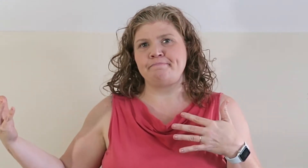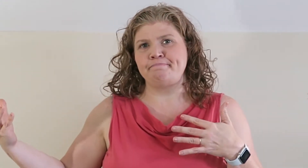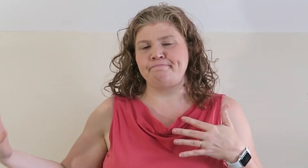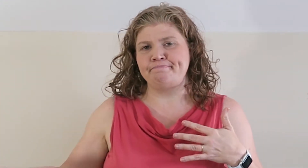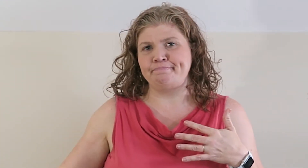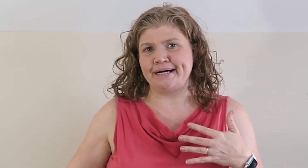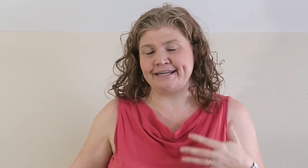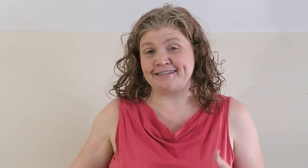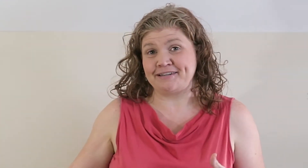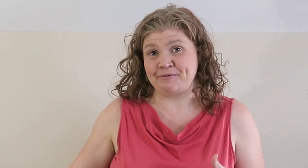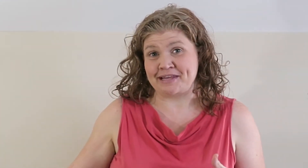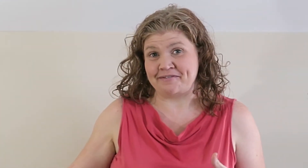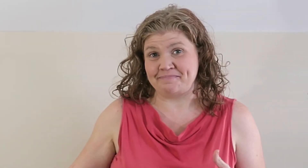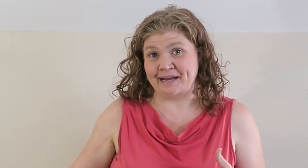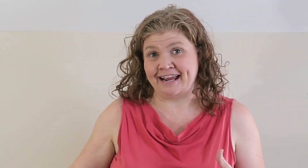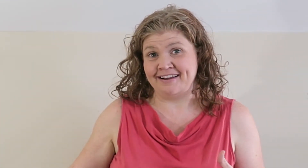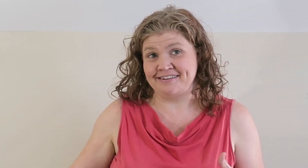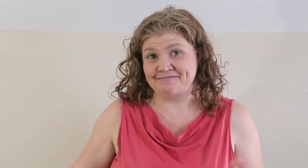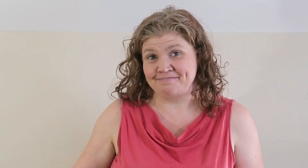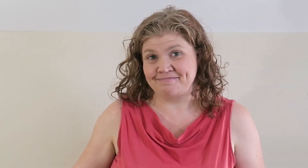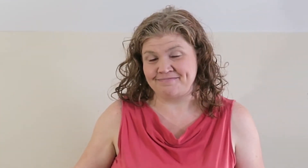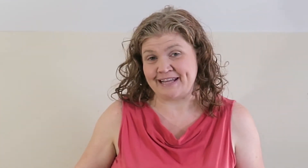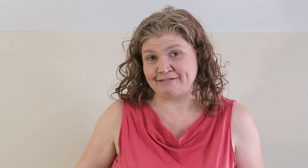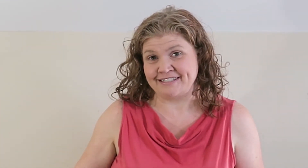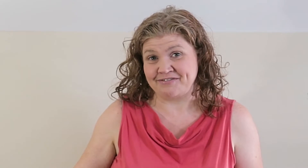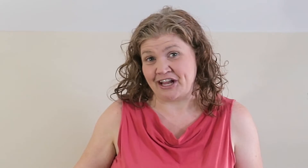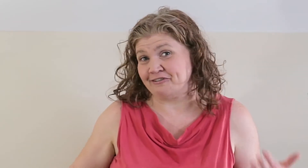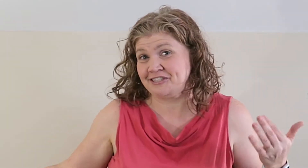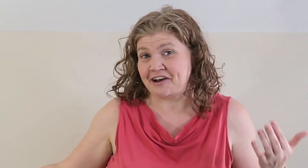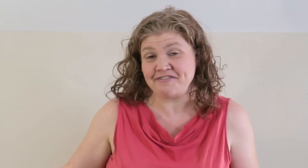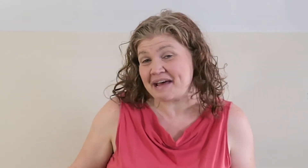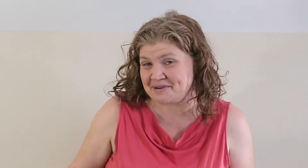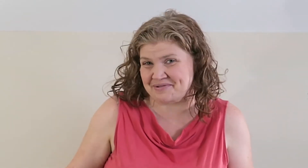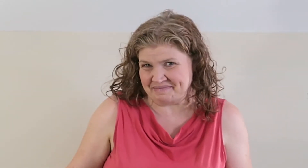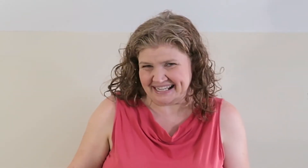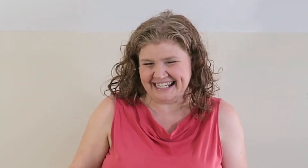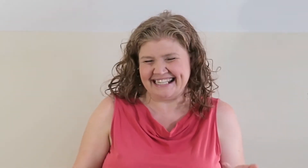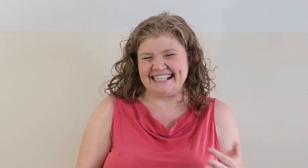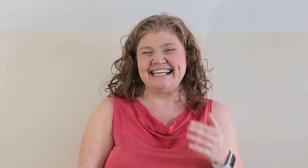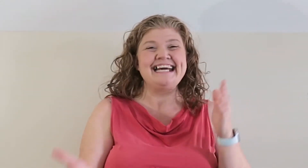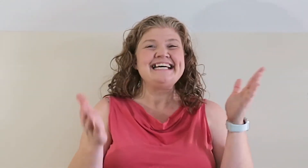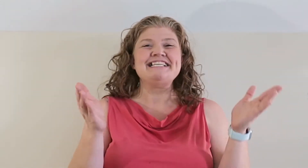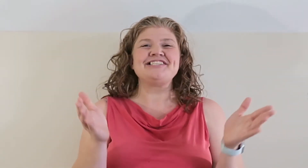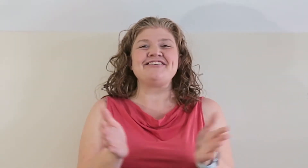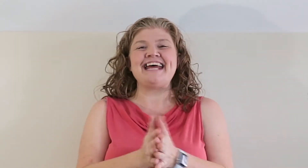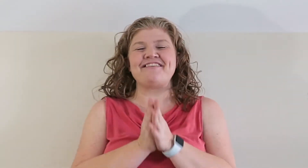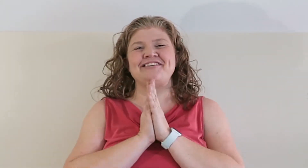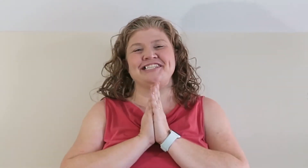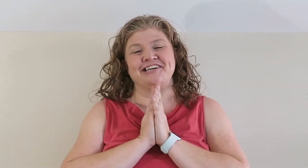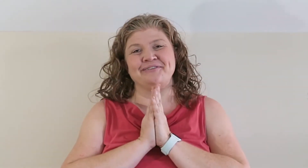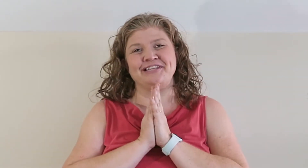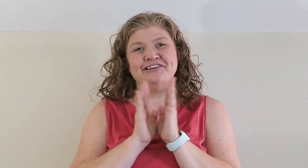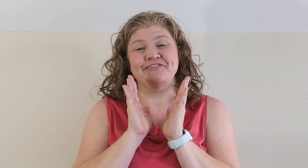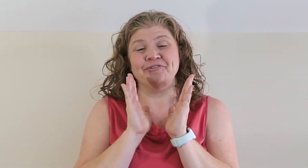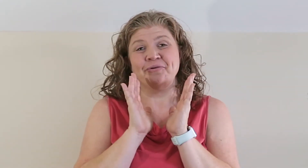done but without buying thousands of dollars of lab equipment? So today I want to share with you